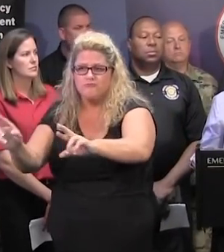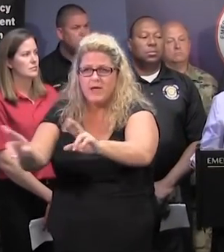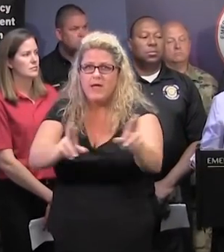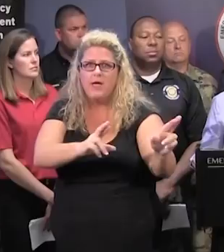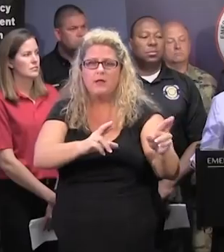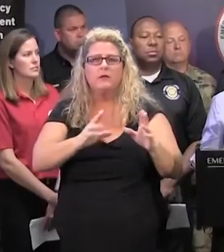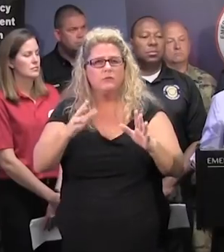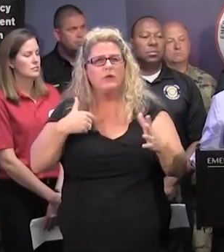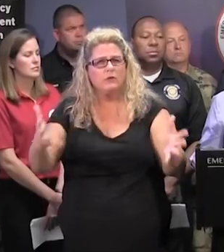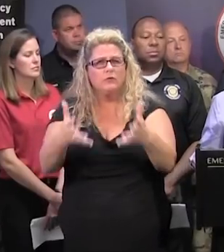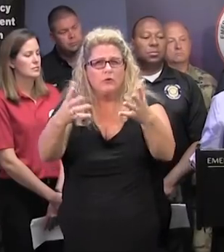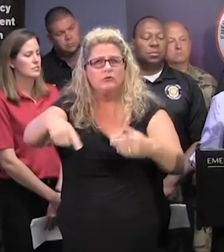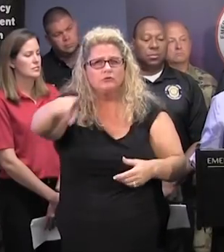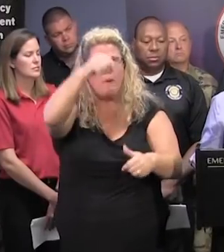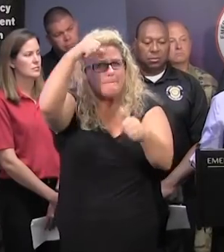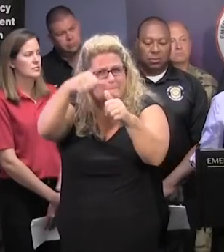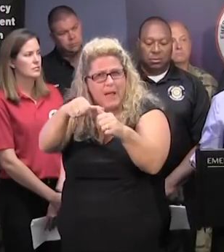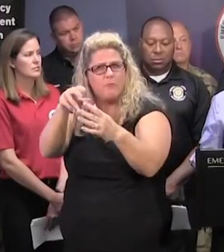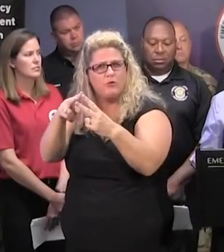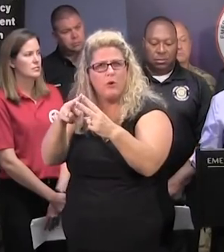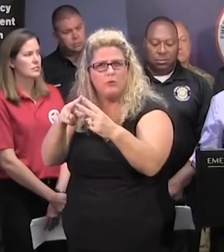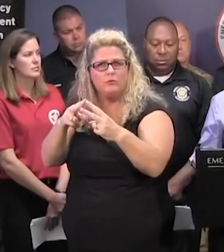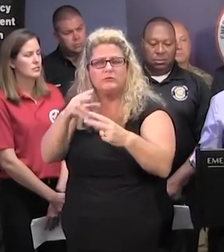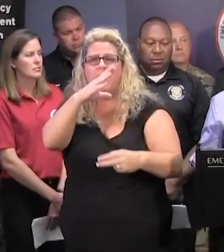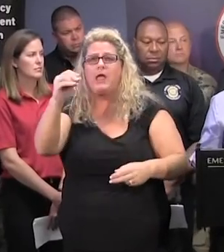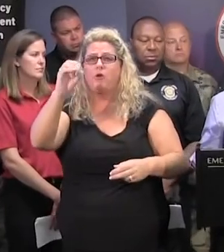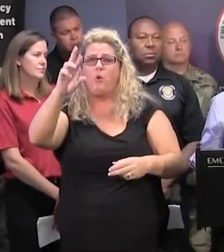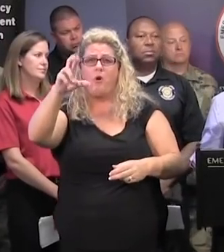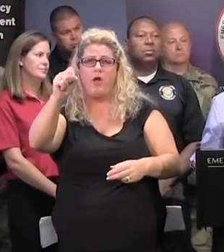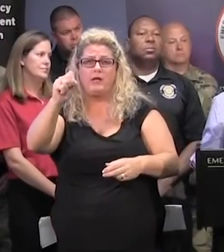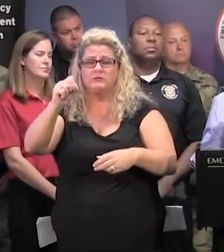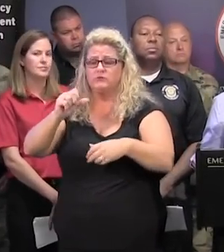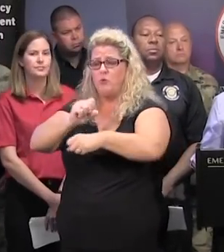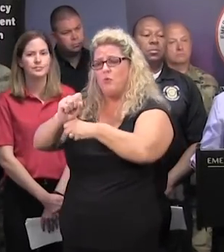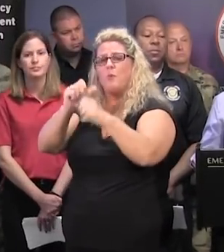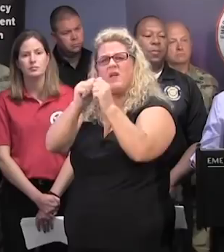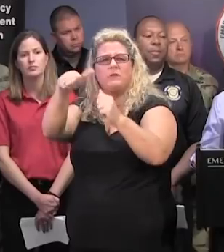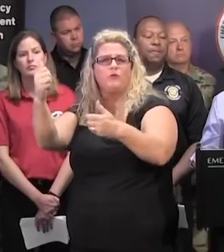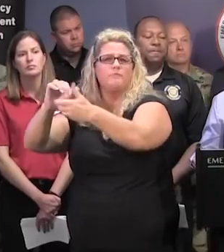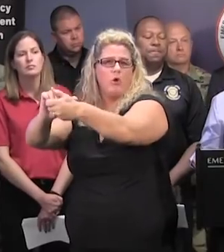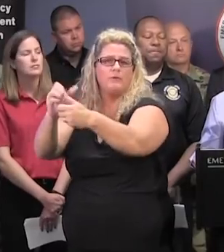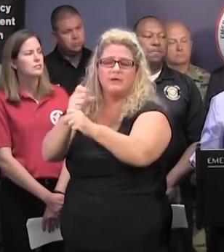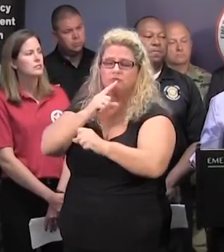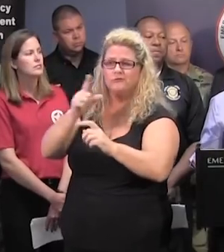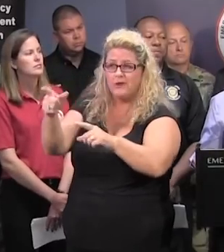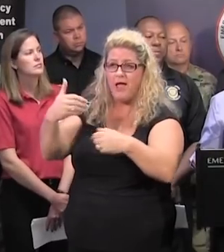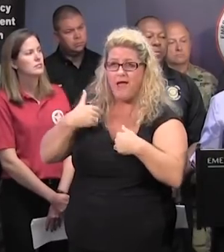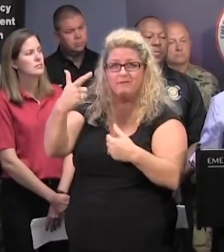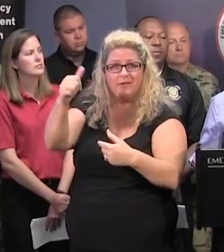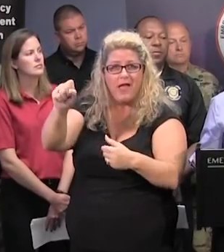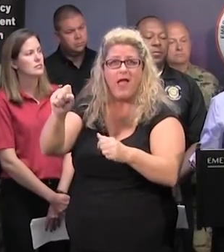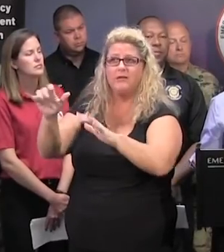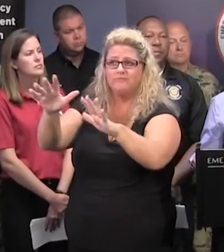We urge you to do so. The Office of Regulatory Staff is also continuing to work with our fuel partners to make sure that there are adequate fuel supplies